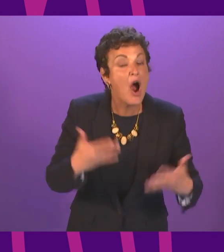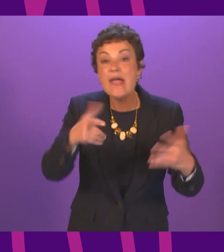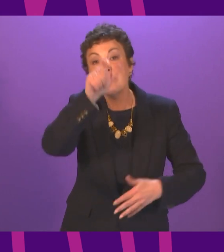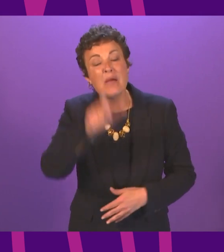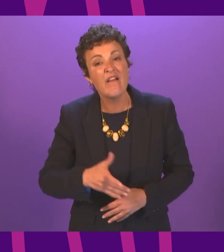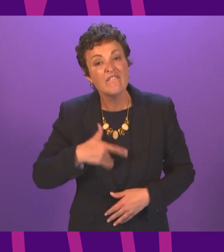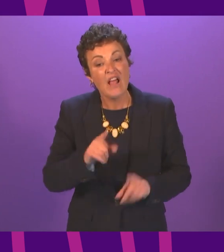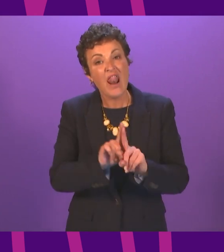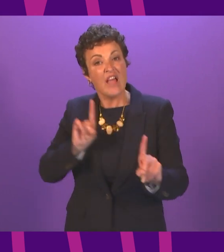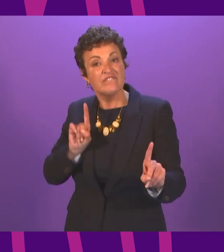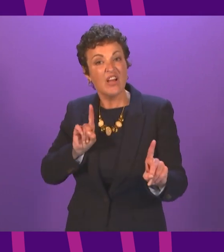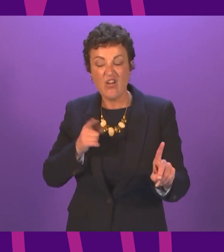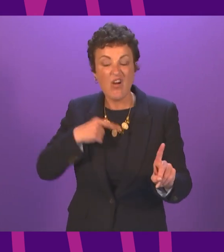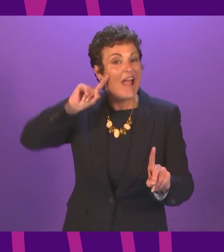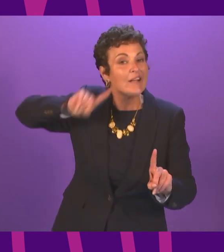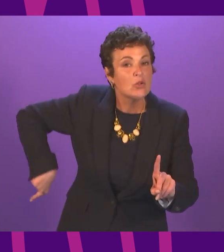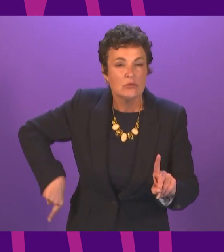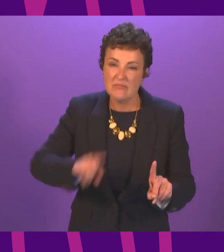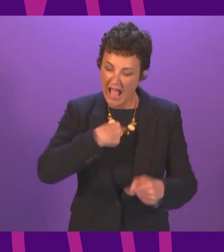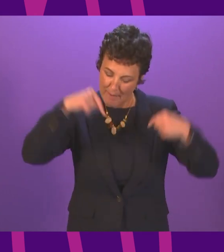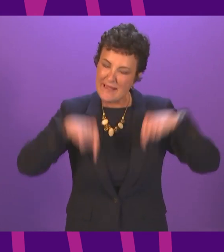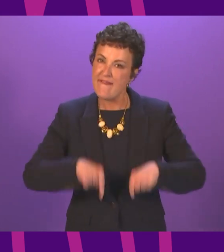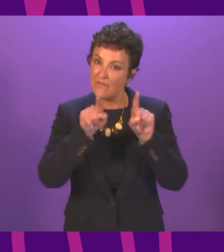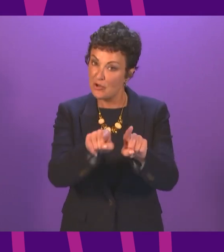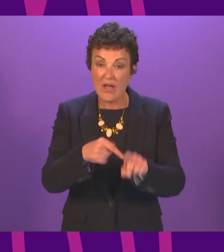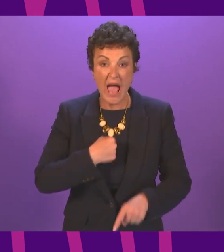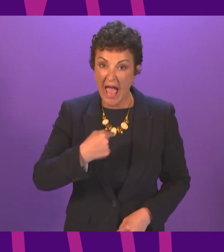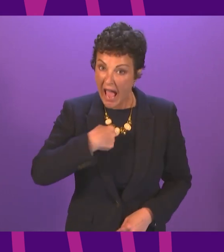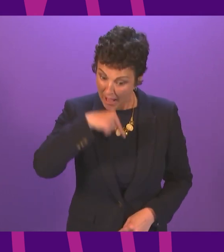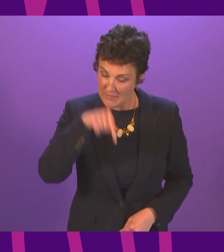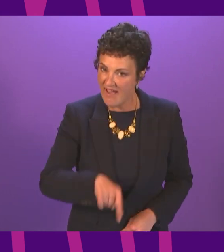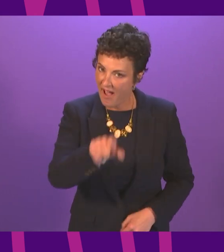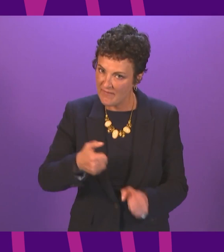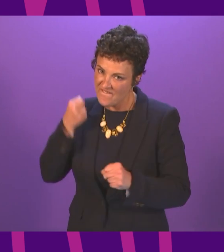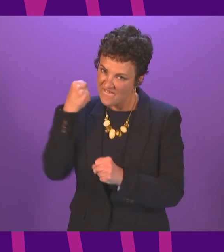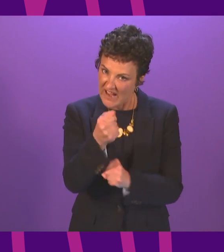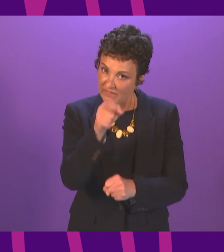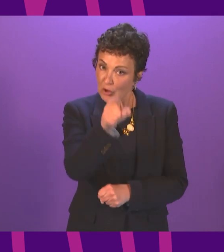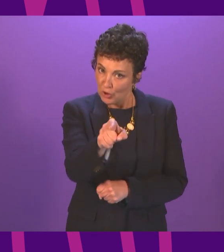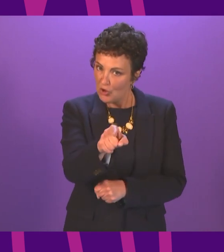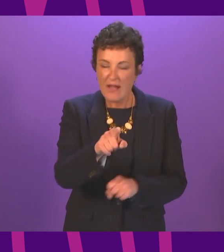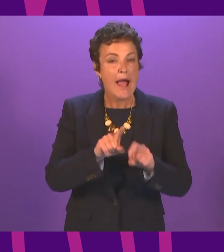out or left behind I'm here for you and as long as I am here you will be here with me I fight for